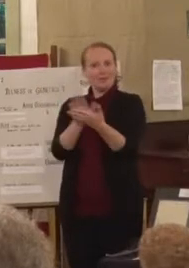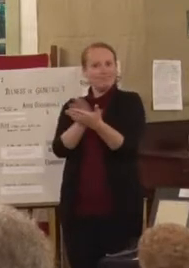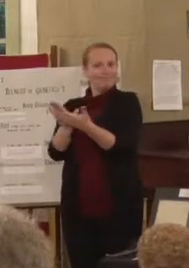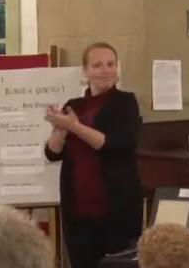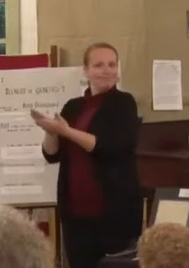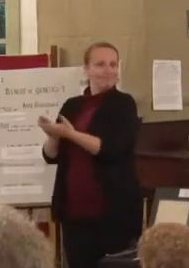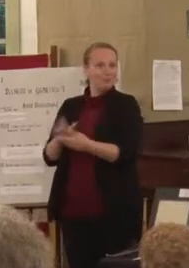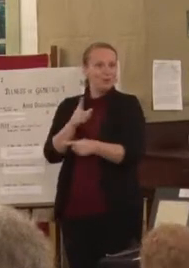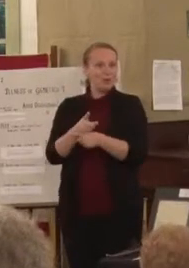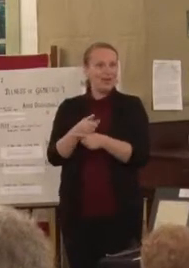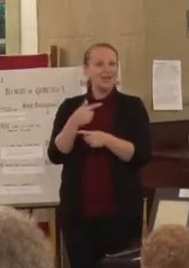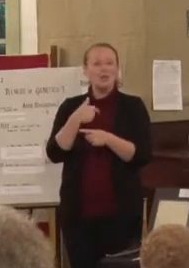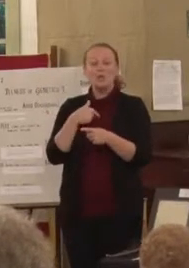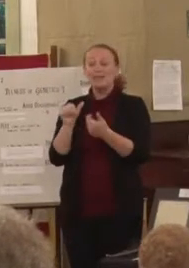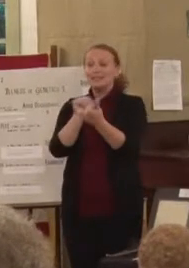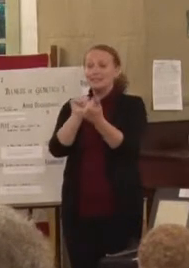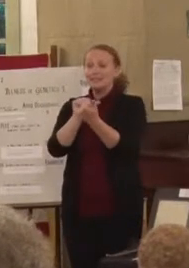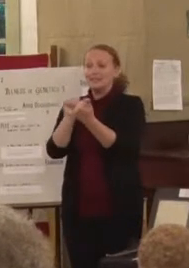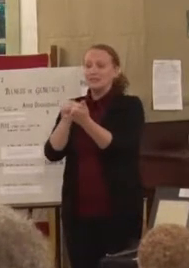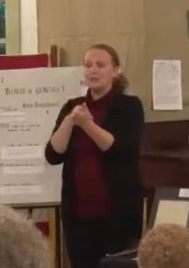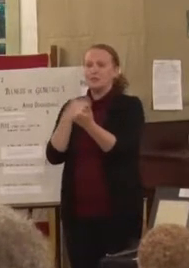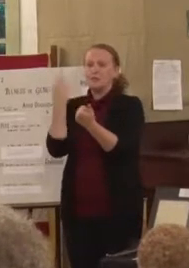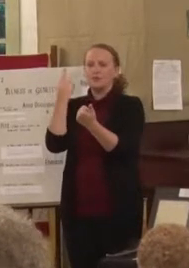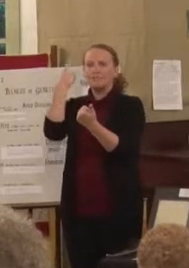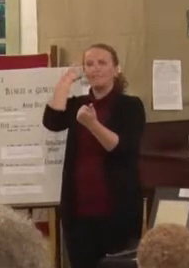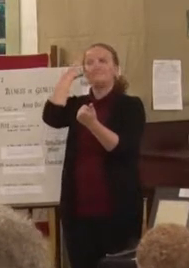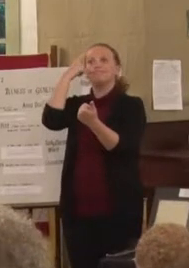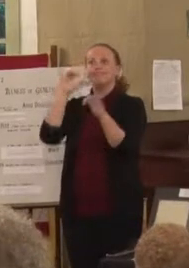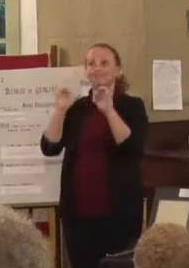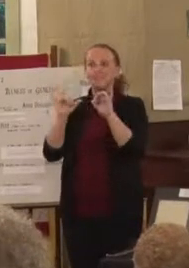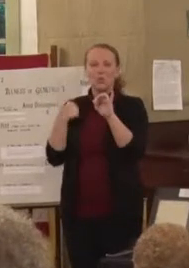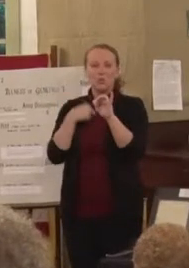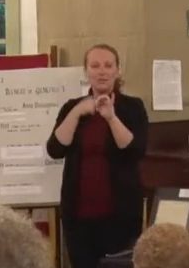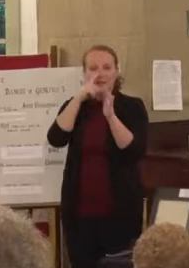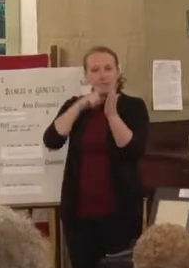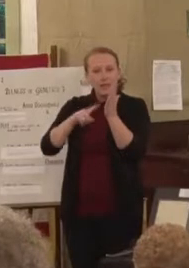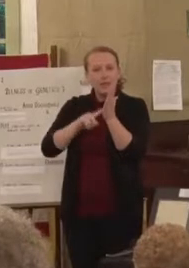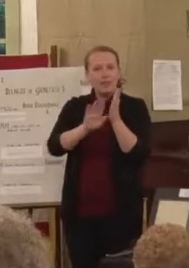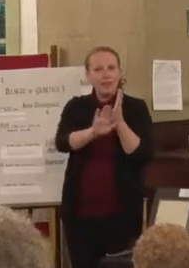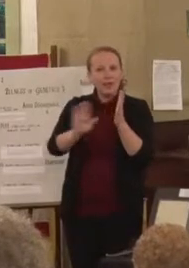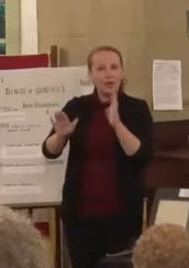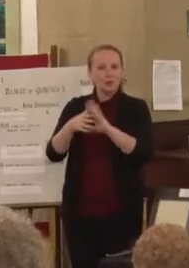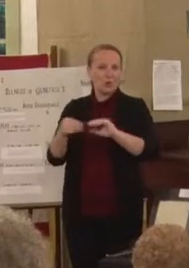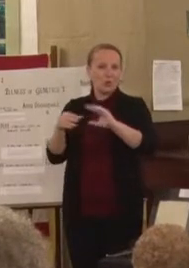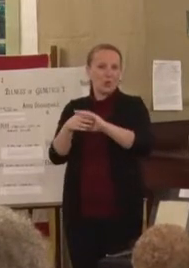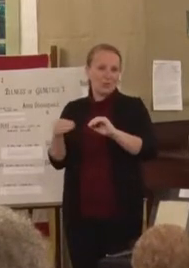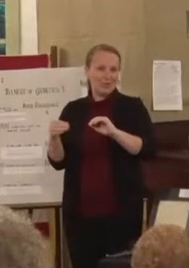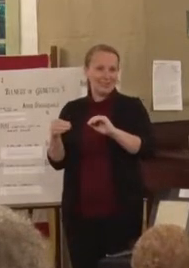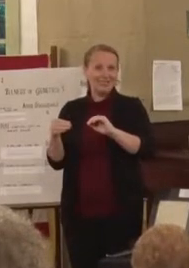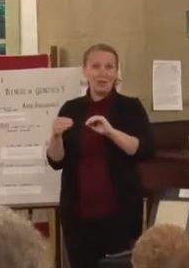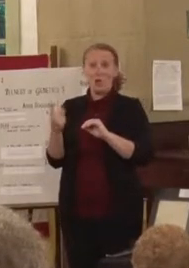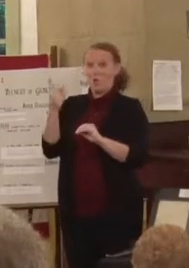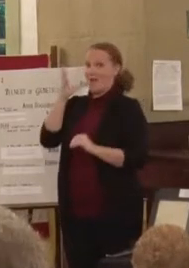each of the people who were buried in the cemetery. So one of the ladies who's been working with me to clean the stones went through,